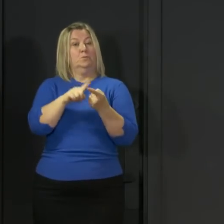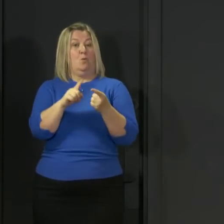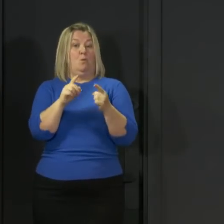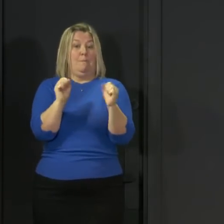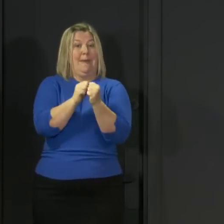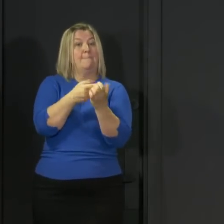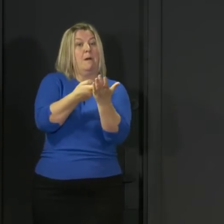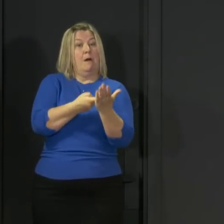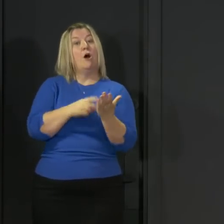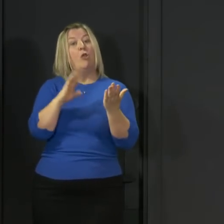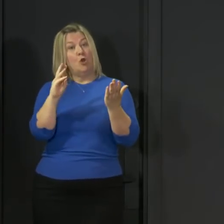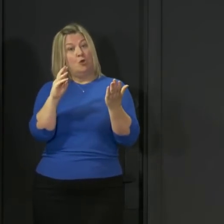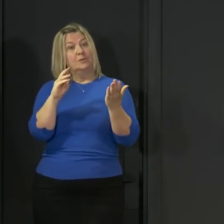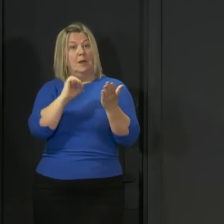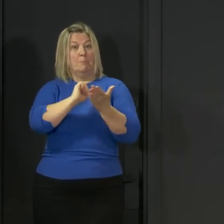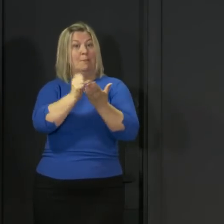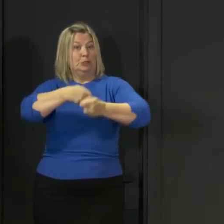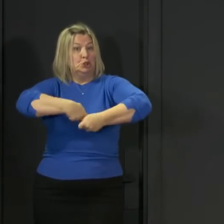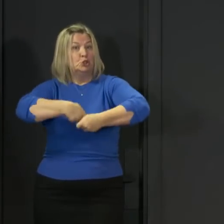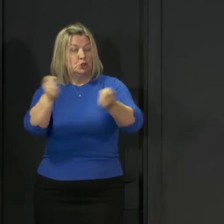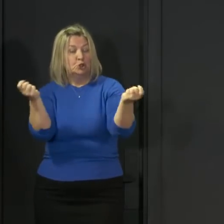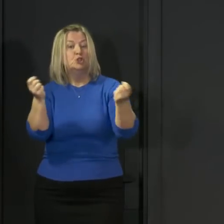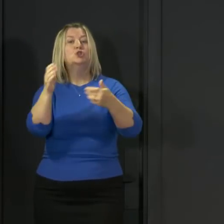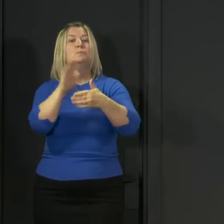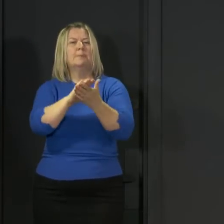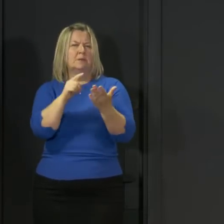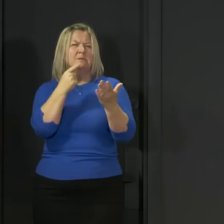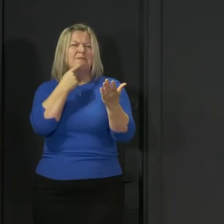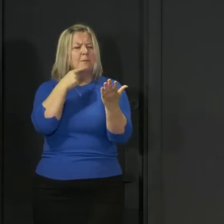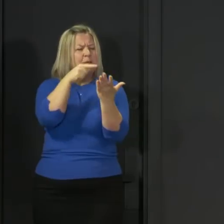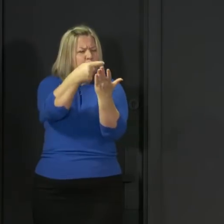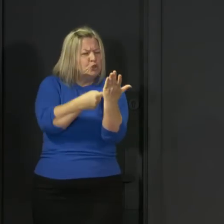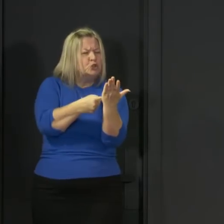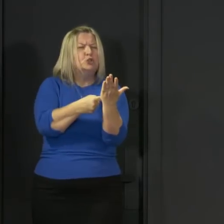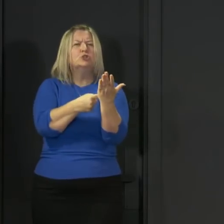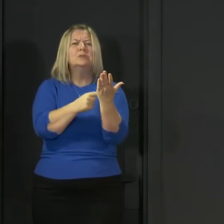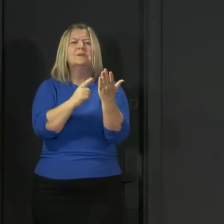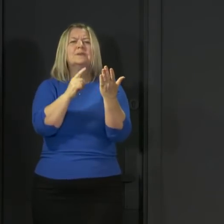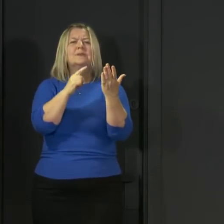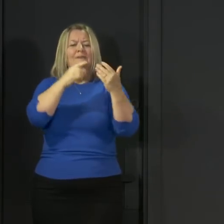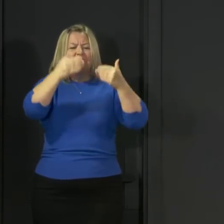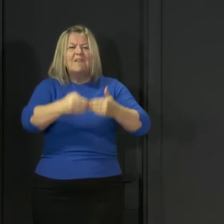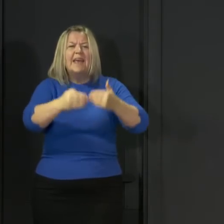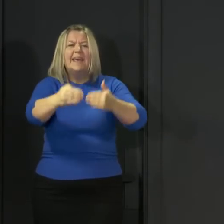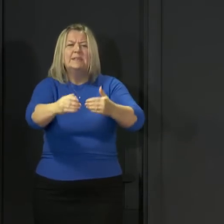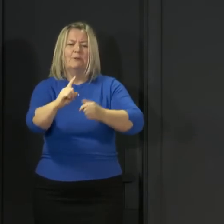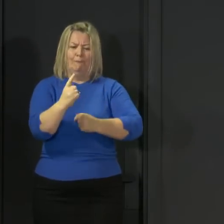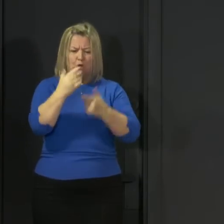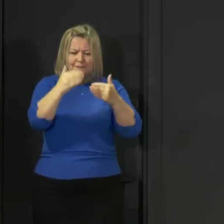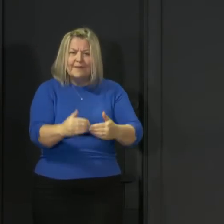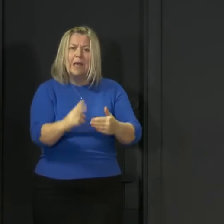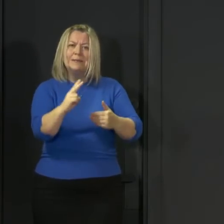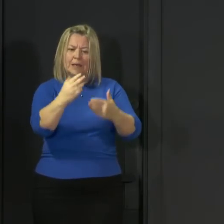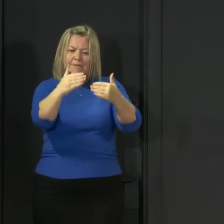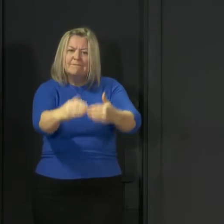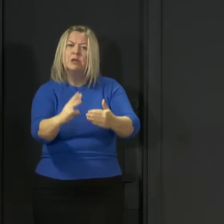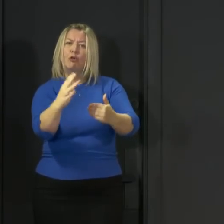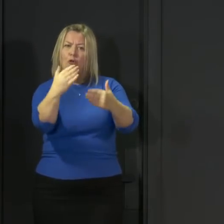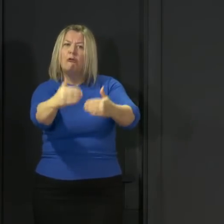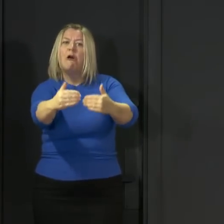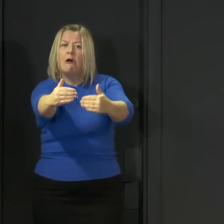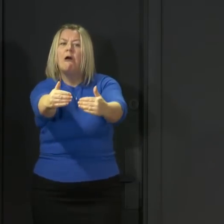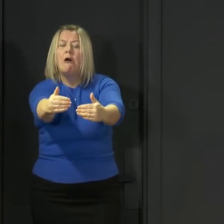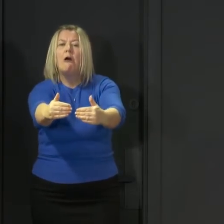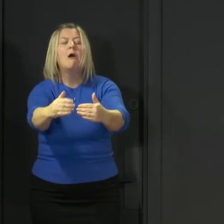we will carefully and gradually seek to lift current restrictions. Now, like other countries, we will not yet be able to put